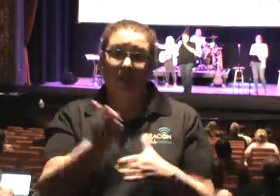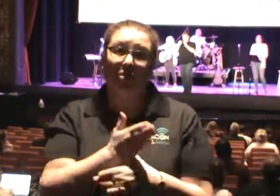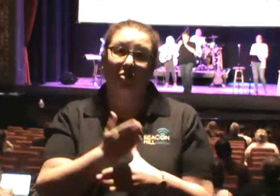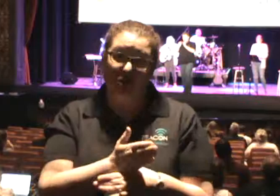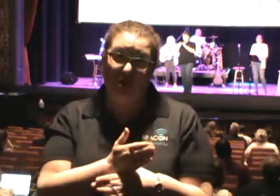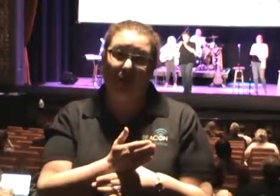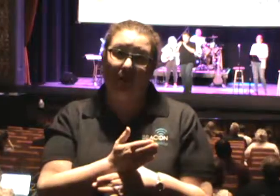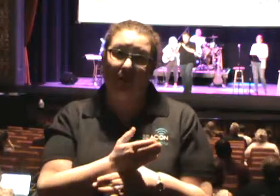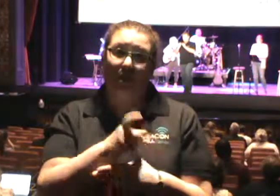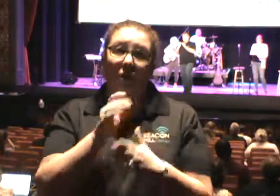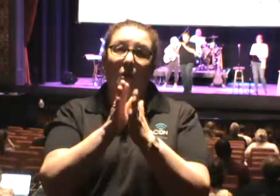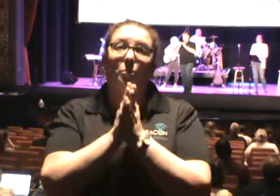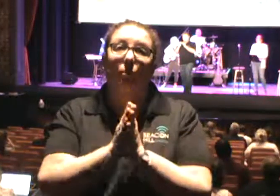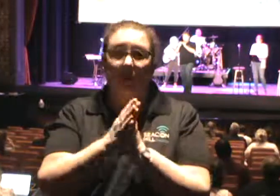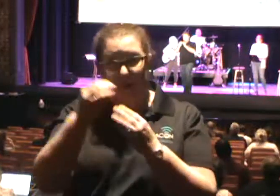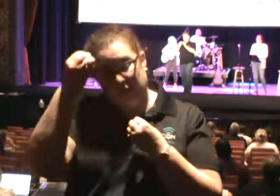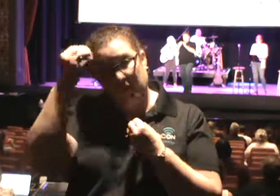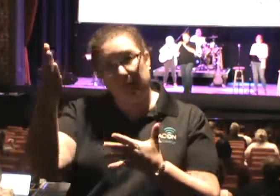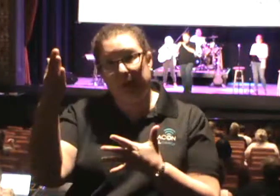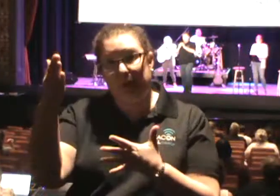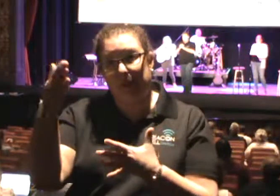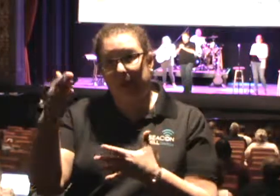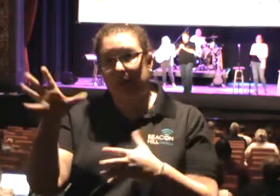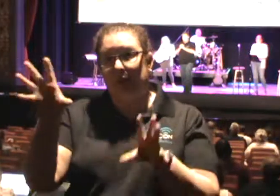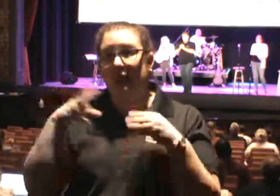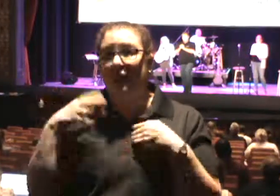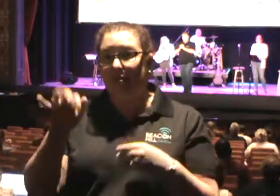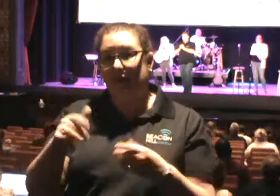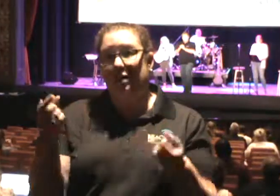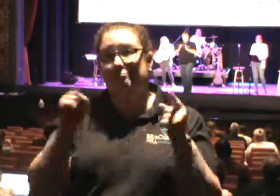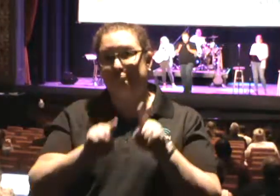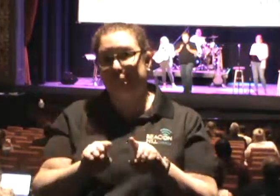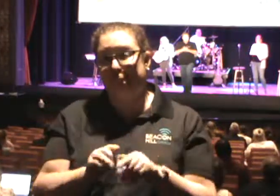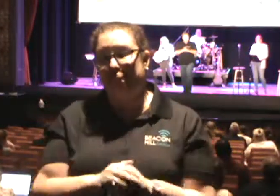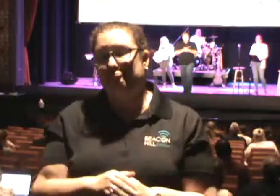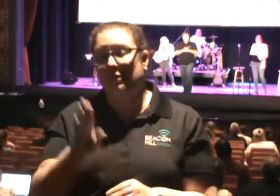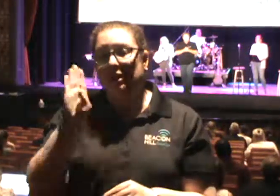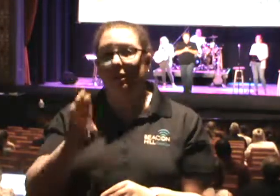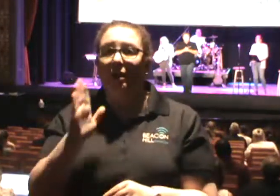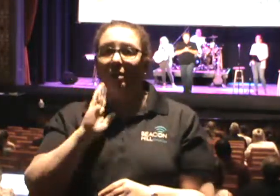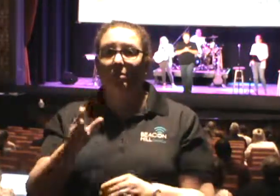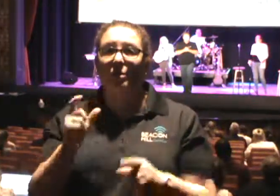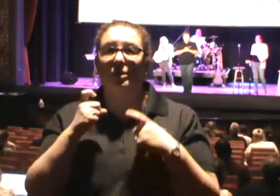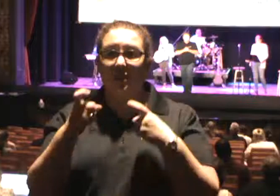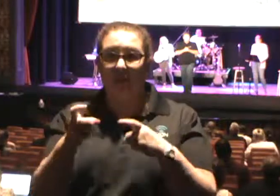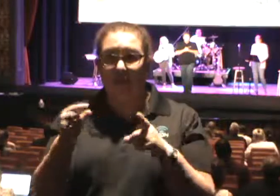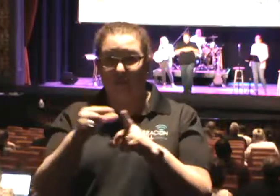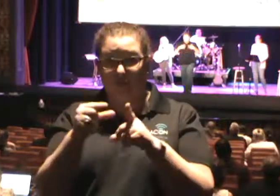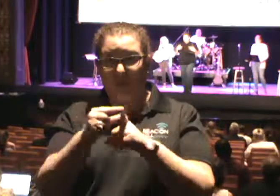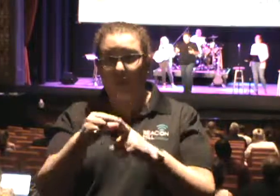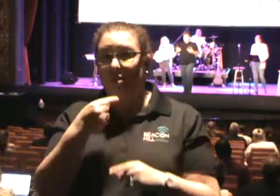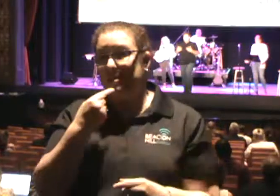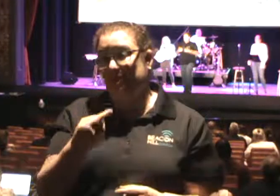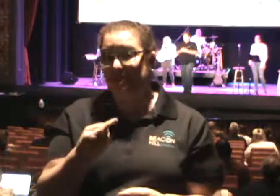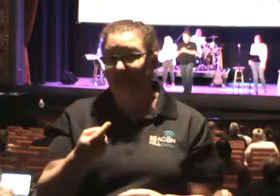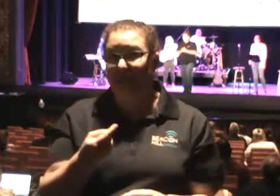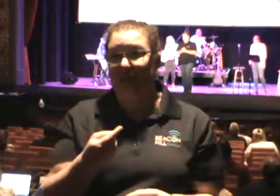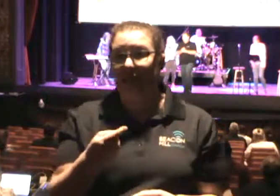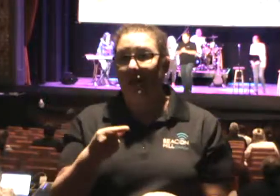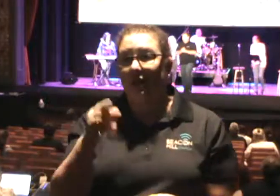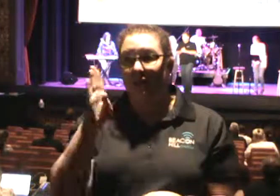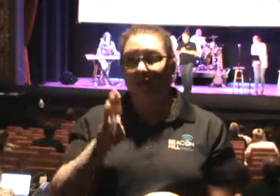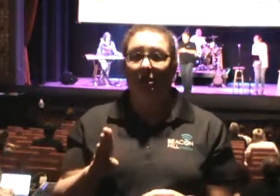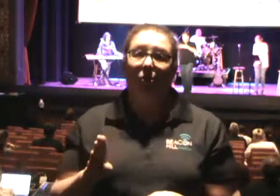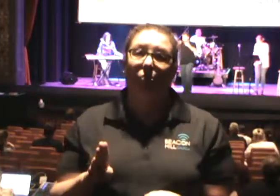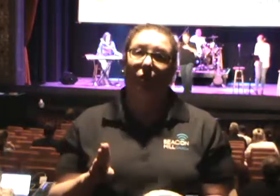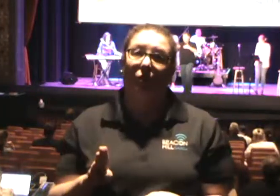And you just need to pray for obedience to have that done. God will give you the words to say. God will equip you if you just